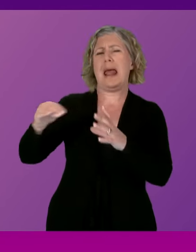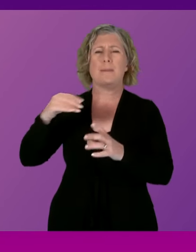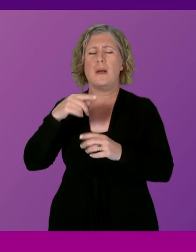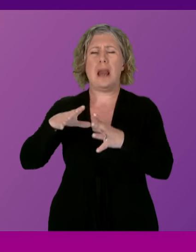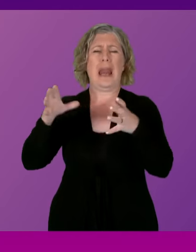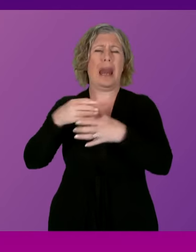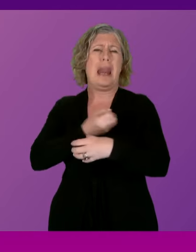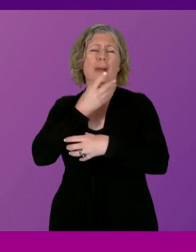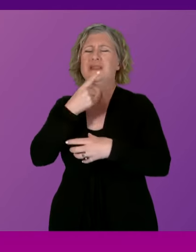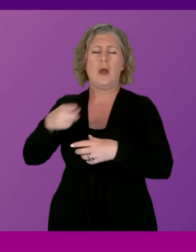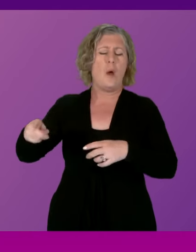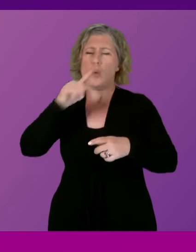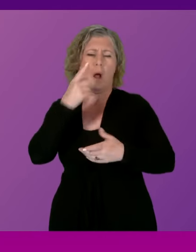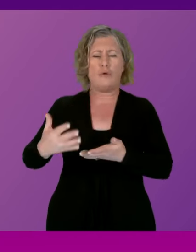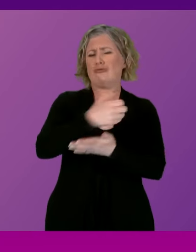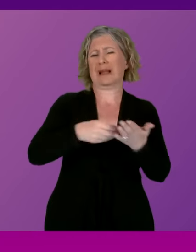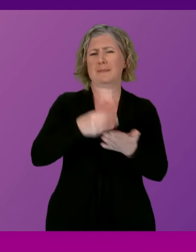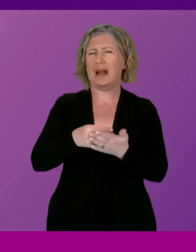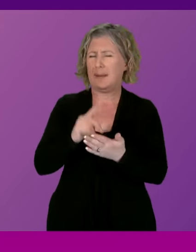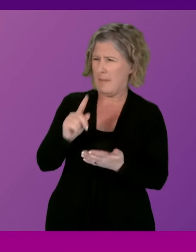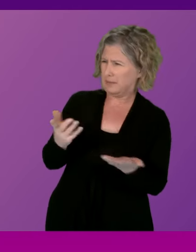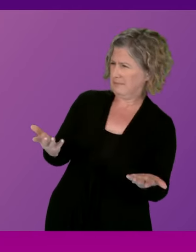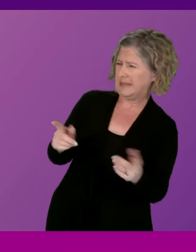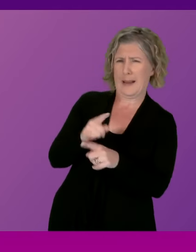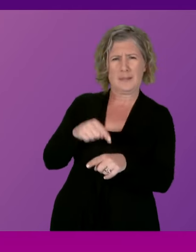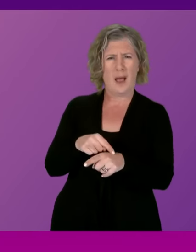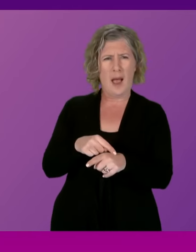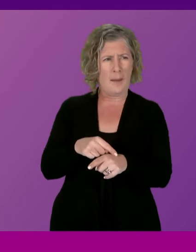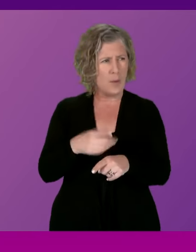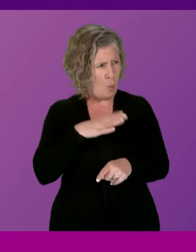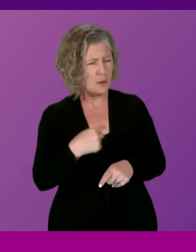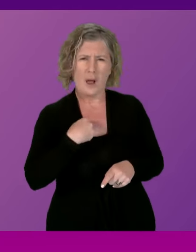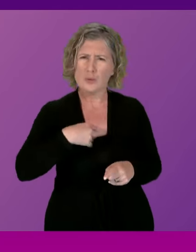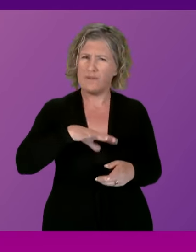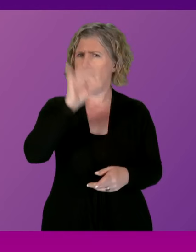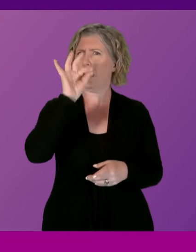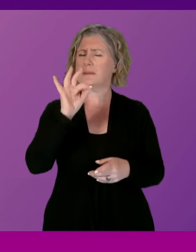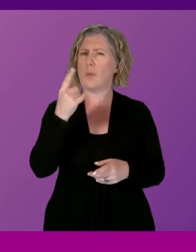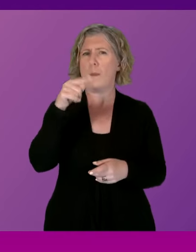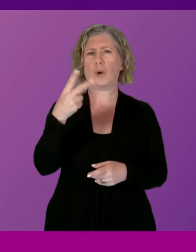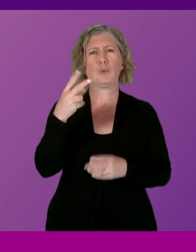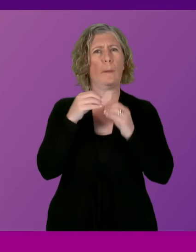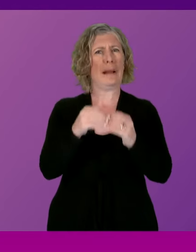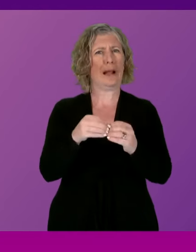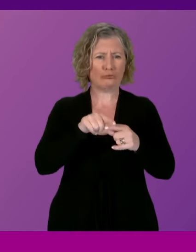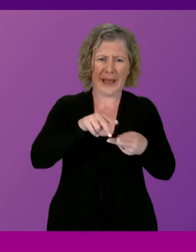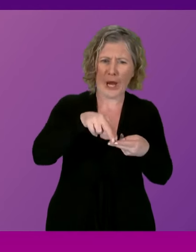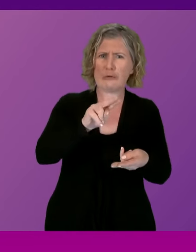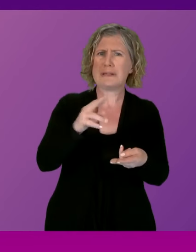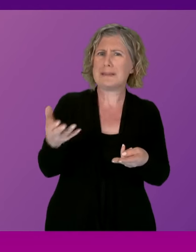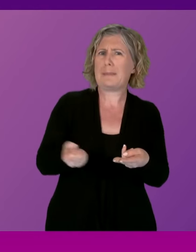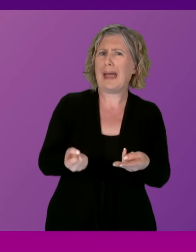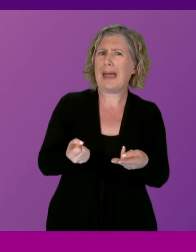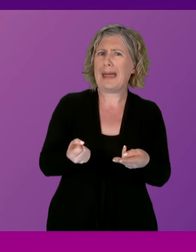in any way, shape or form but at the same time you have to find £1.2 billion to increase the pay to £15 an hour